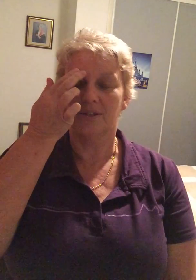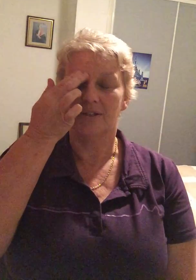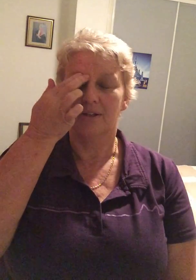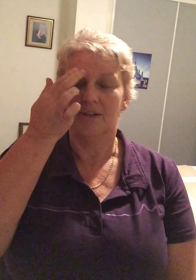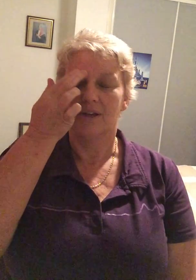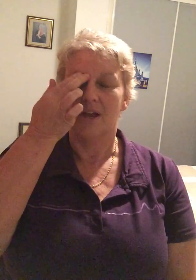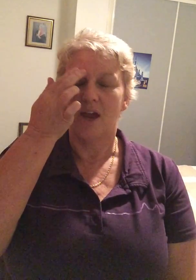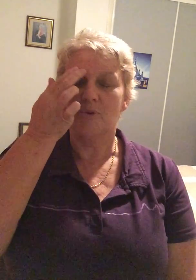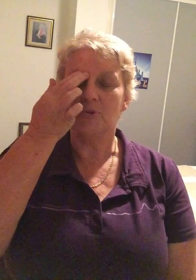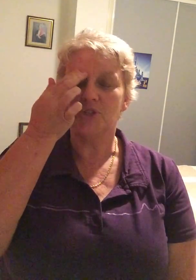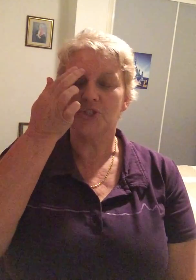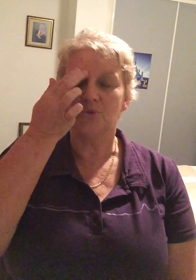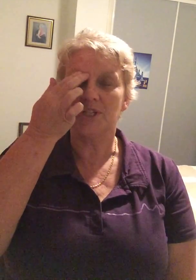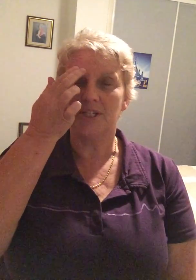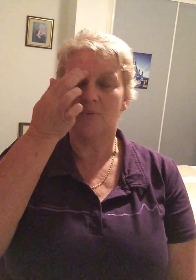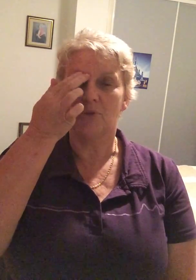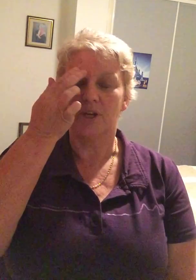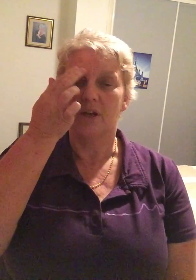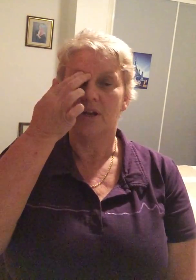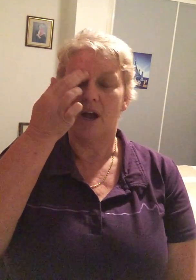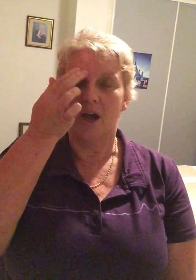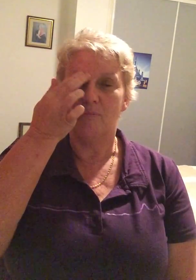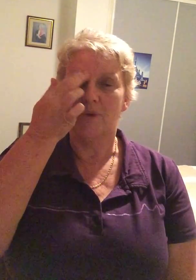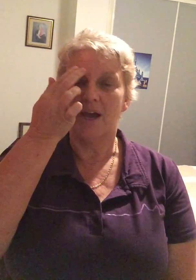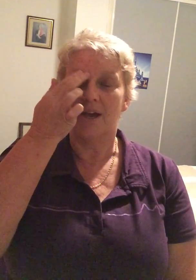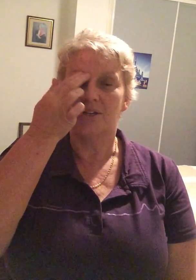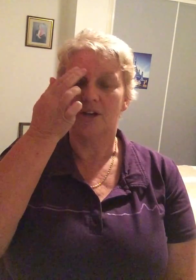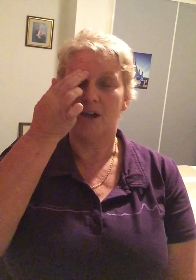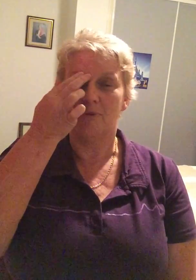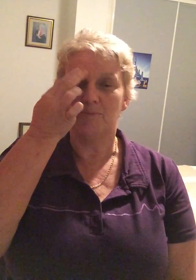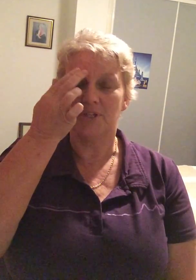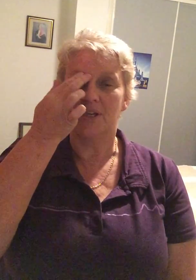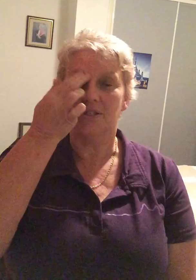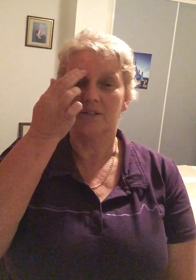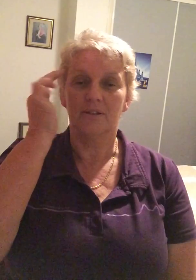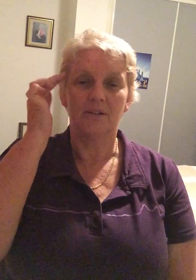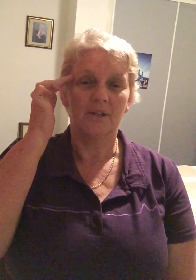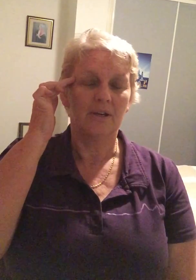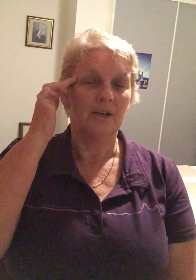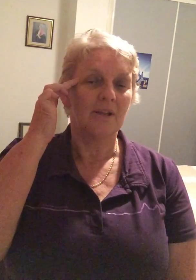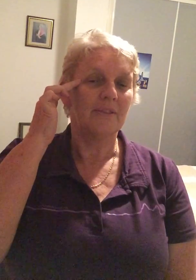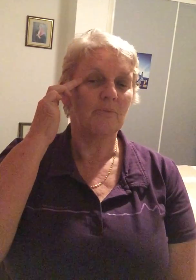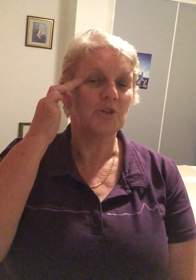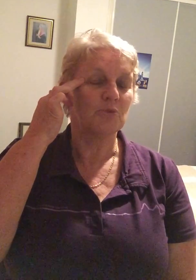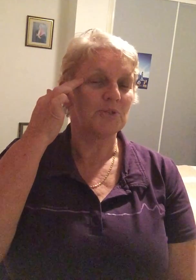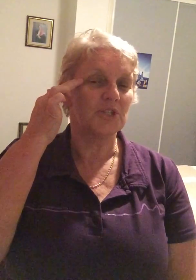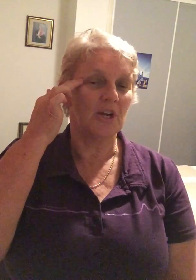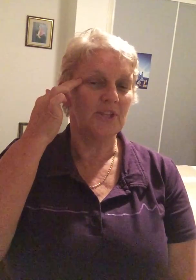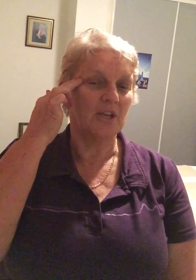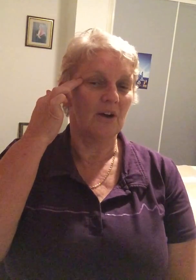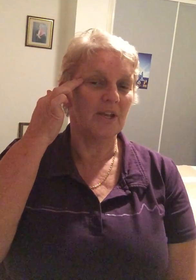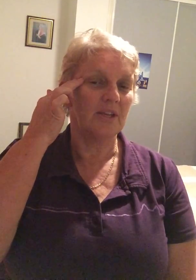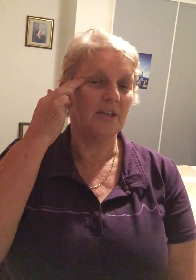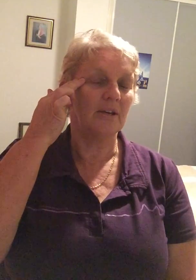and we'll just do a summary I'm mad I'm upset then we do beside the eye here